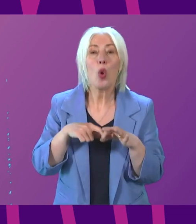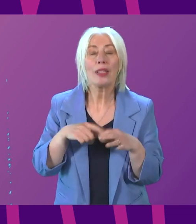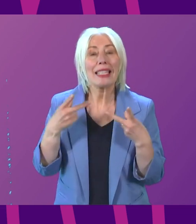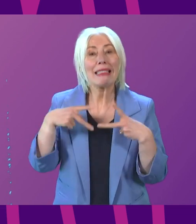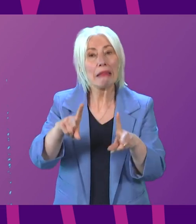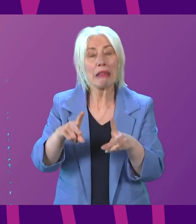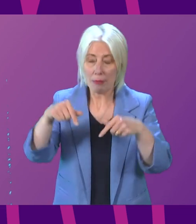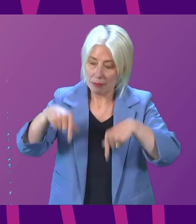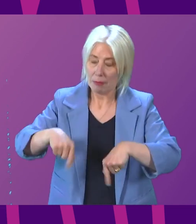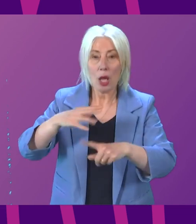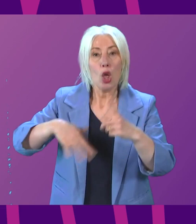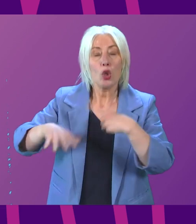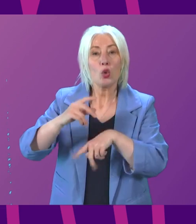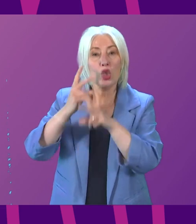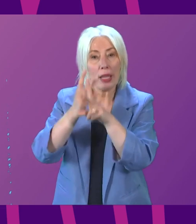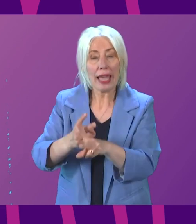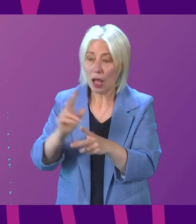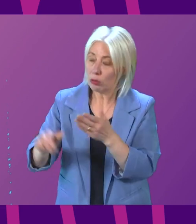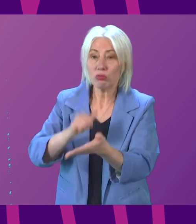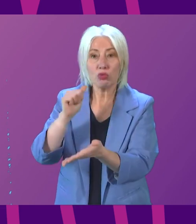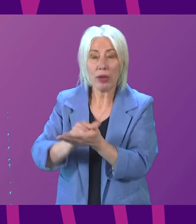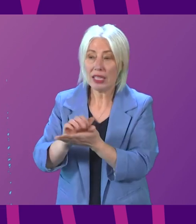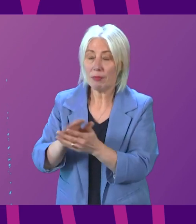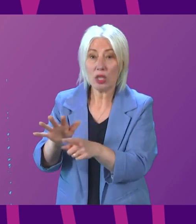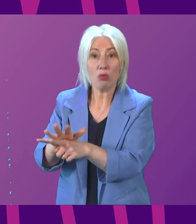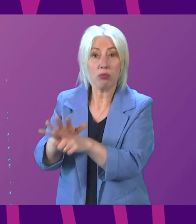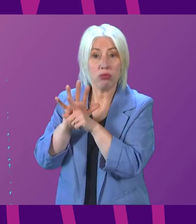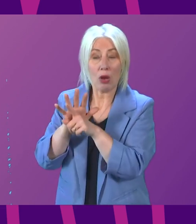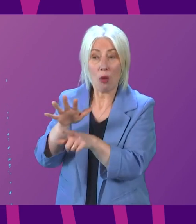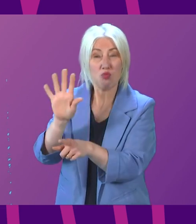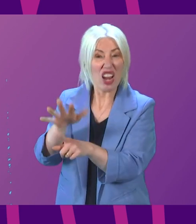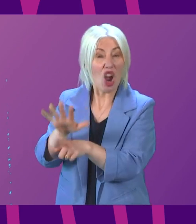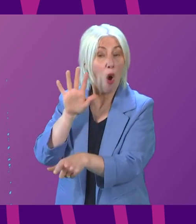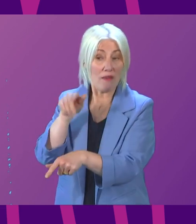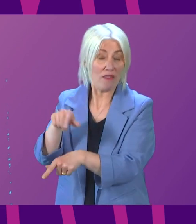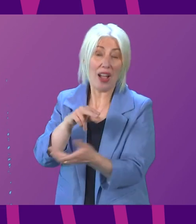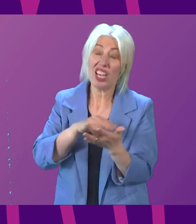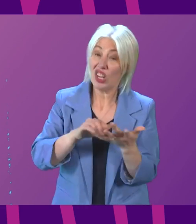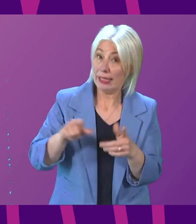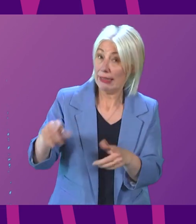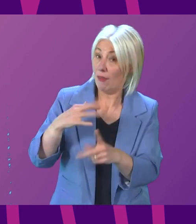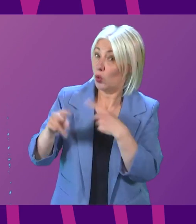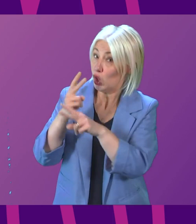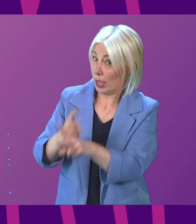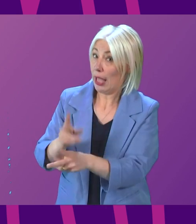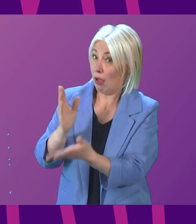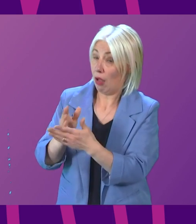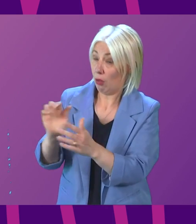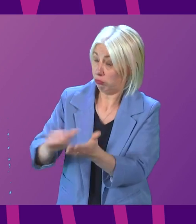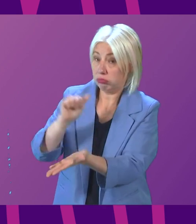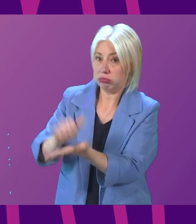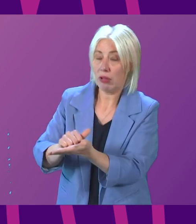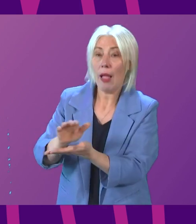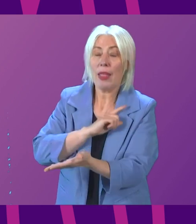care, because not only is that right for its own sake, that helps to reduce pressure on our National Health Service. And that is crucial in terms of getting